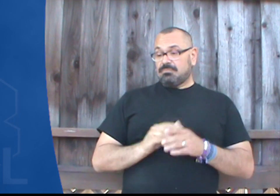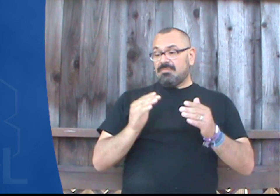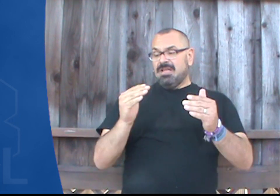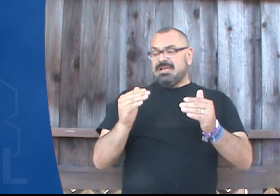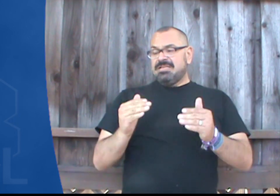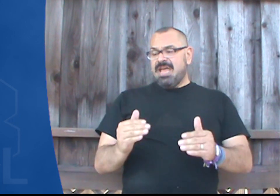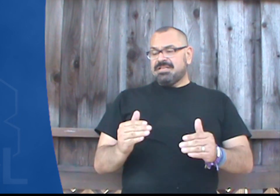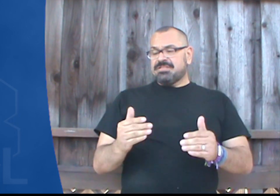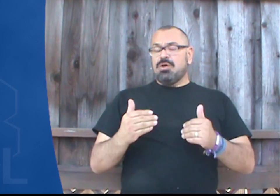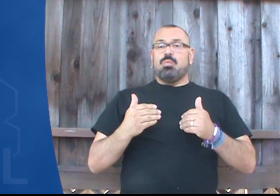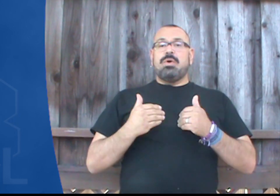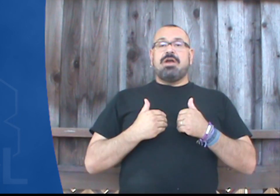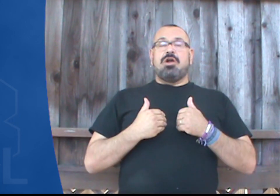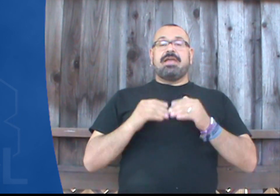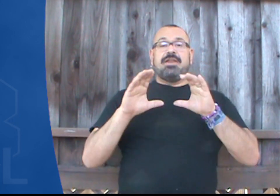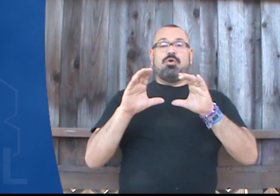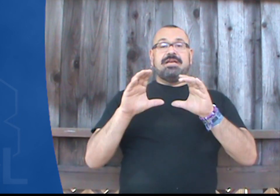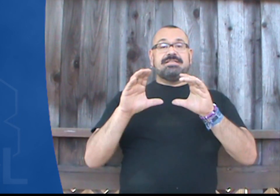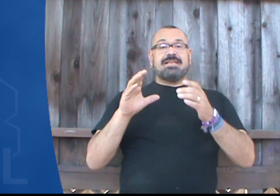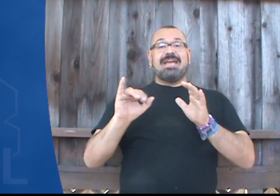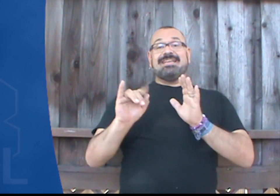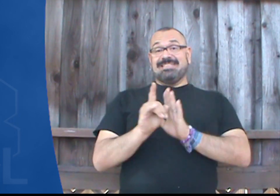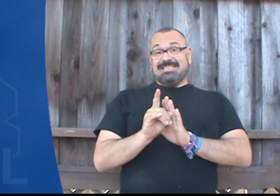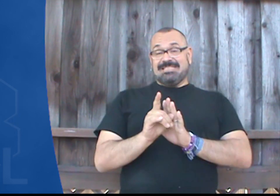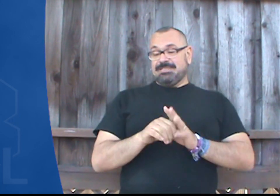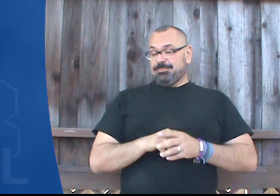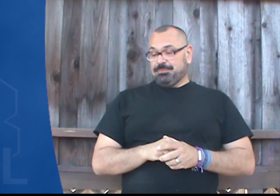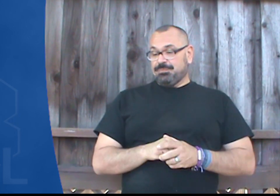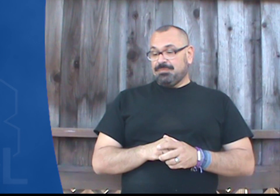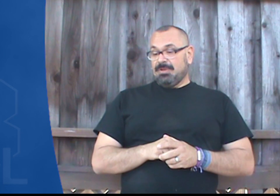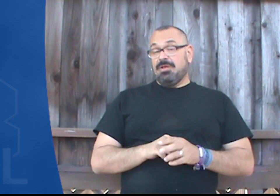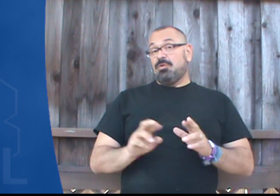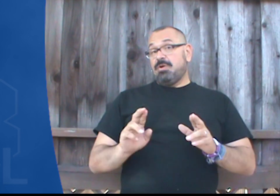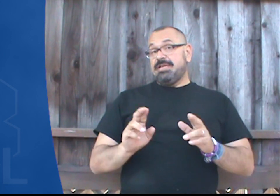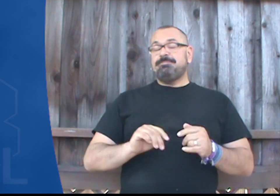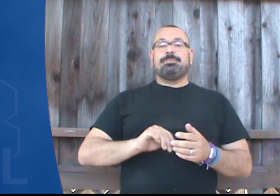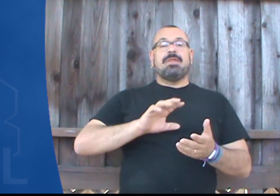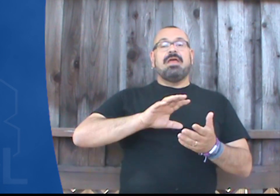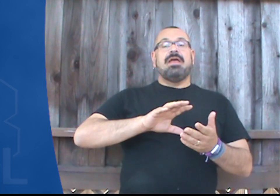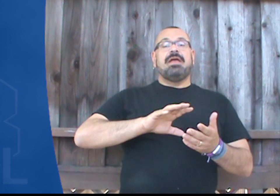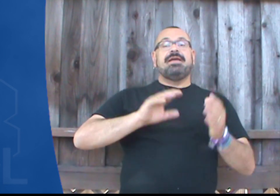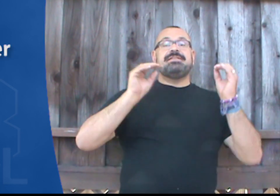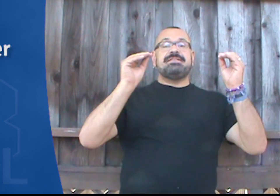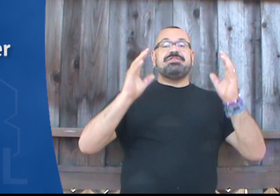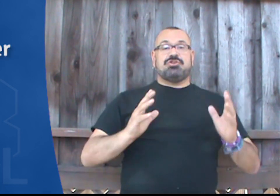Next, our category is identities. Ready? Teacher.